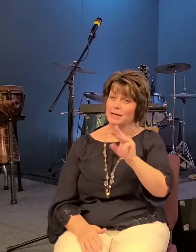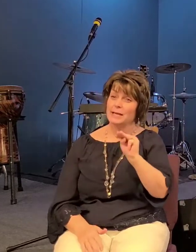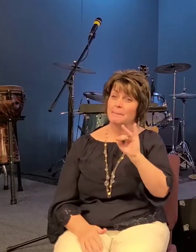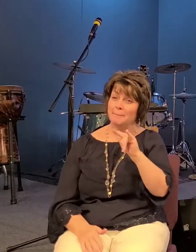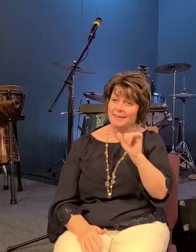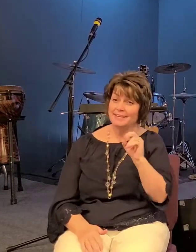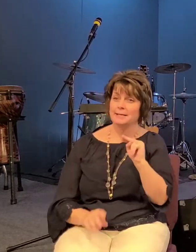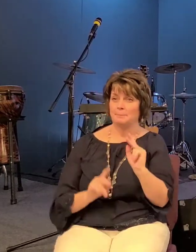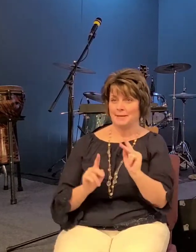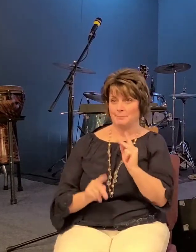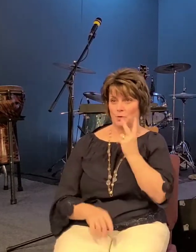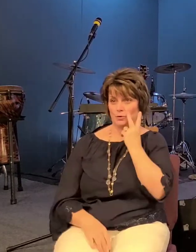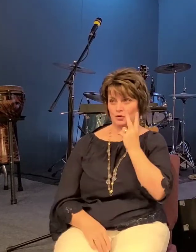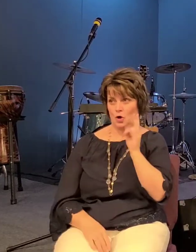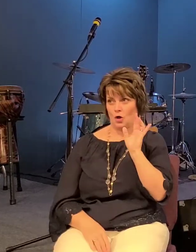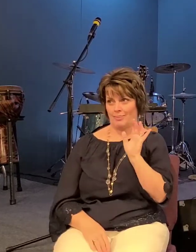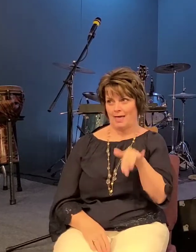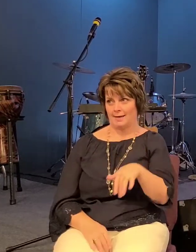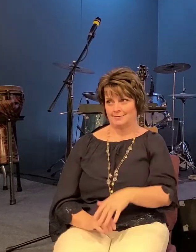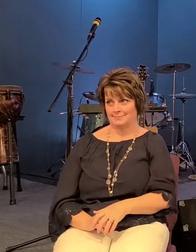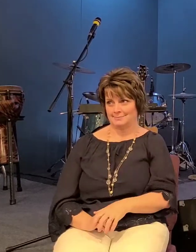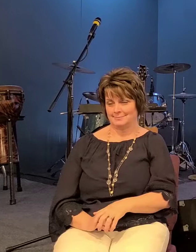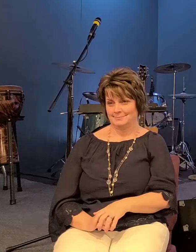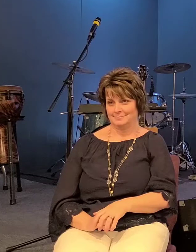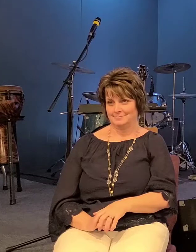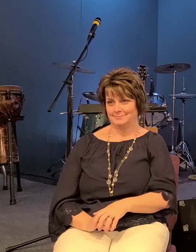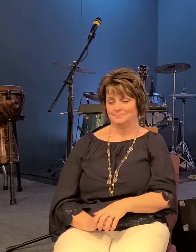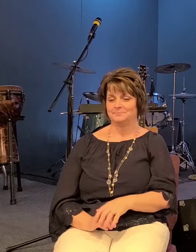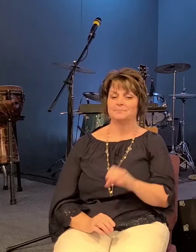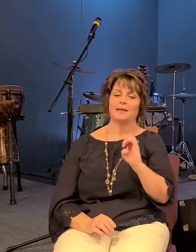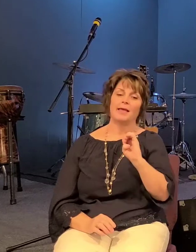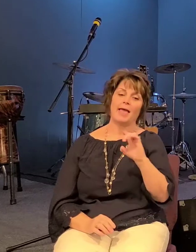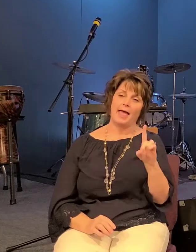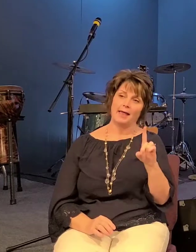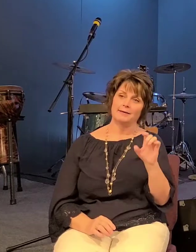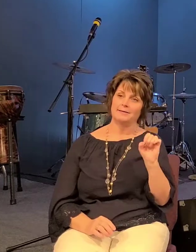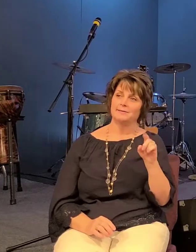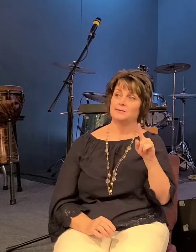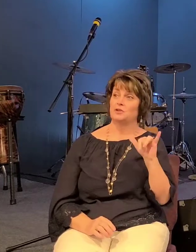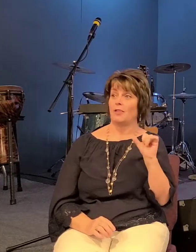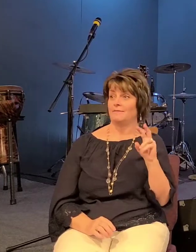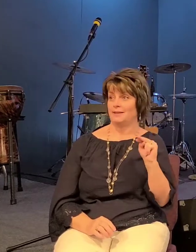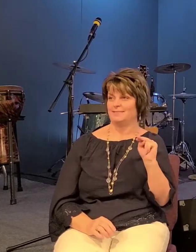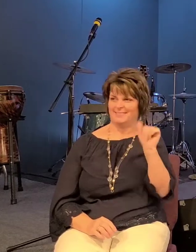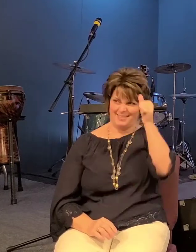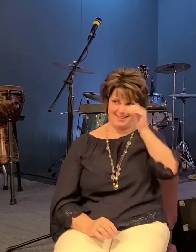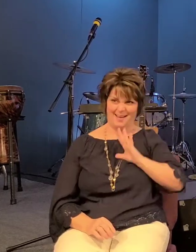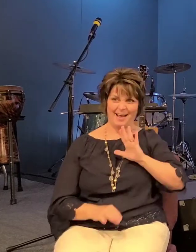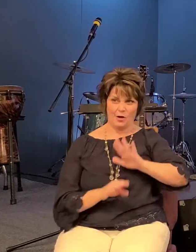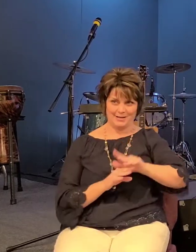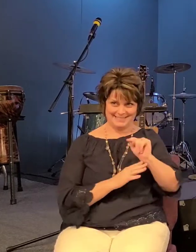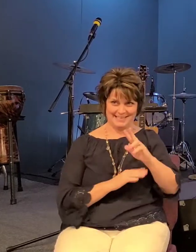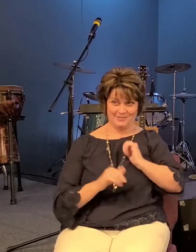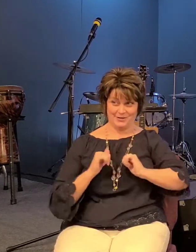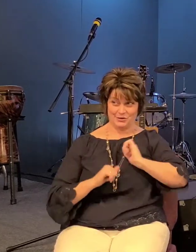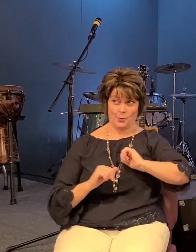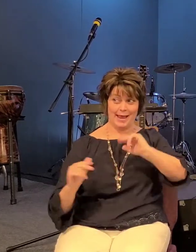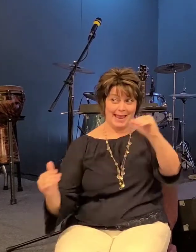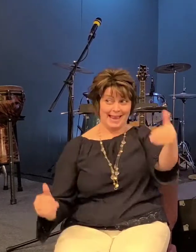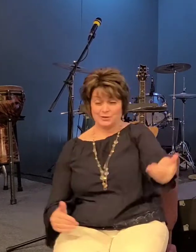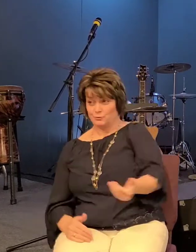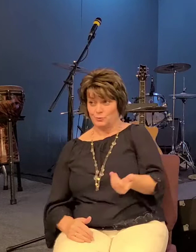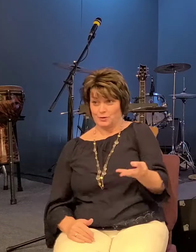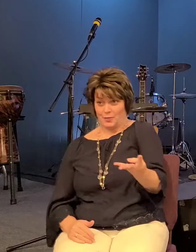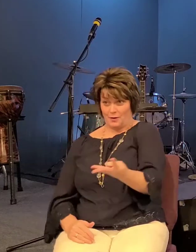broadcast live and when ed sullivan introduced the fab four in the studio